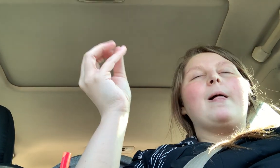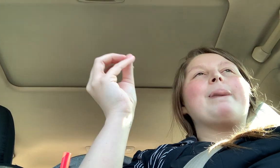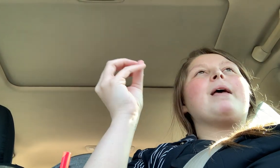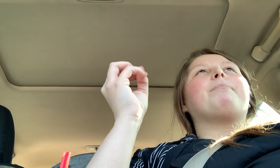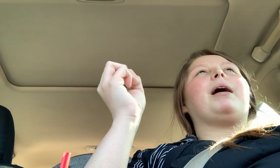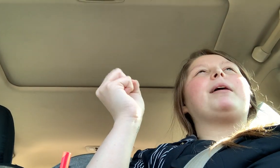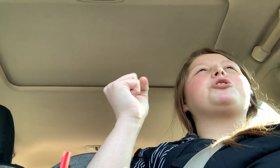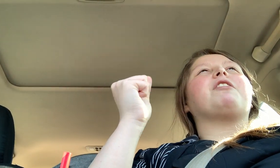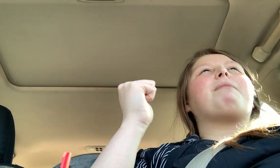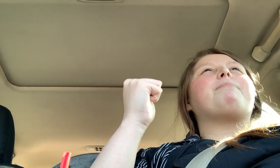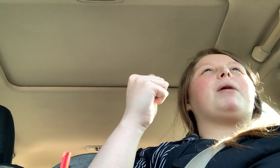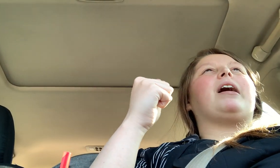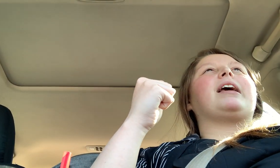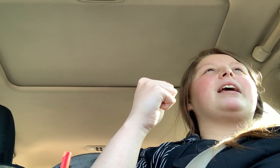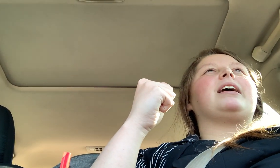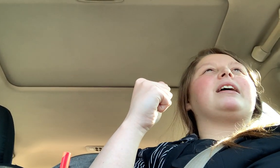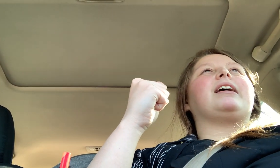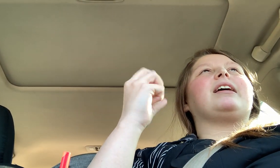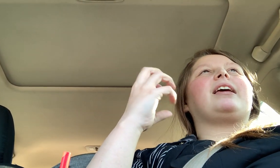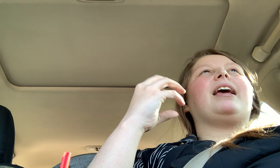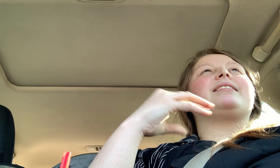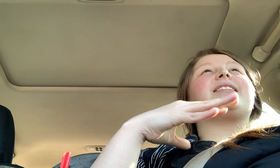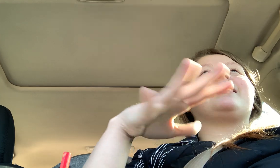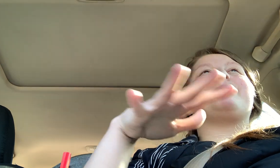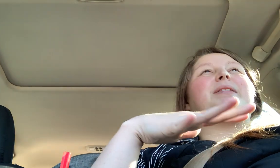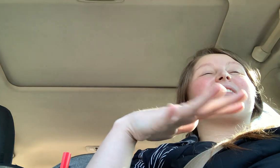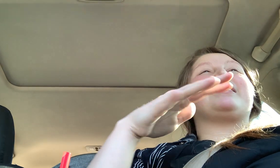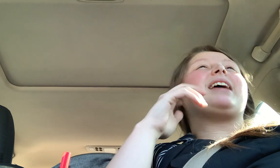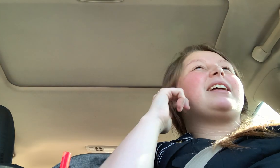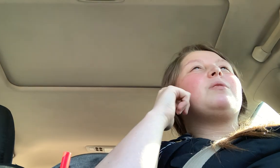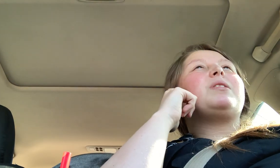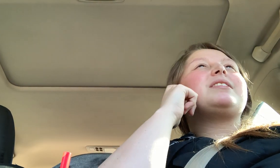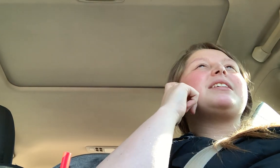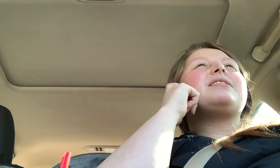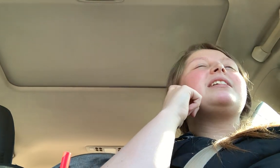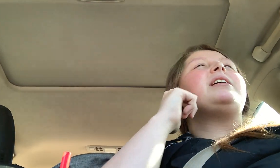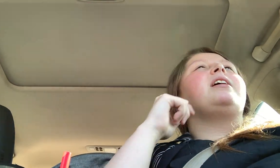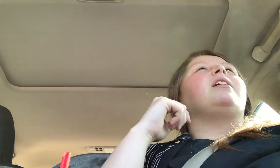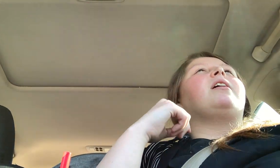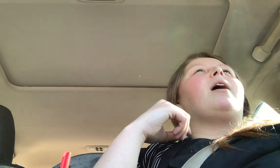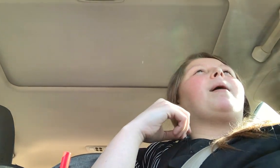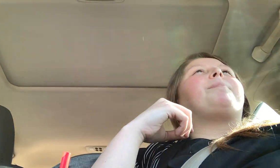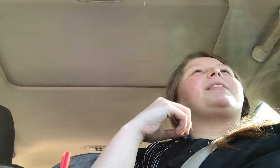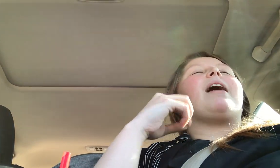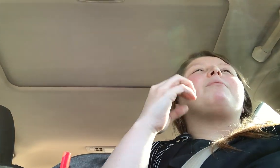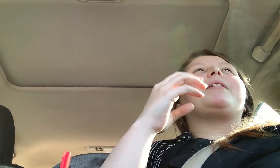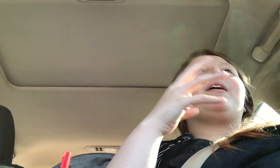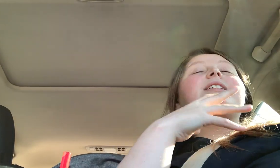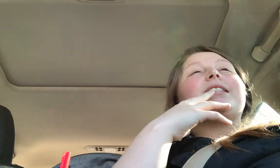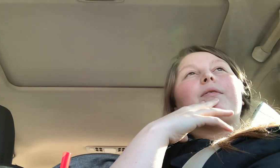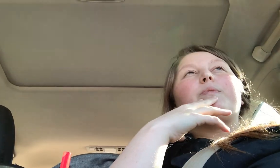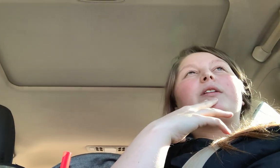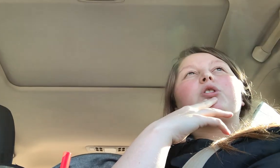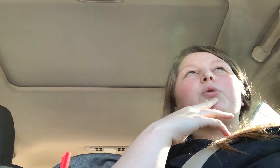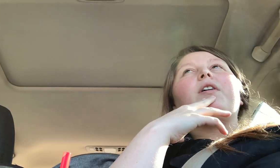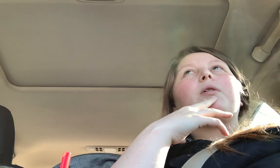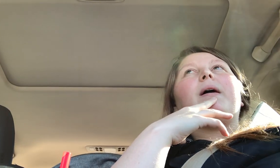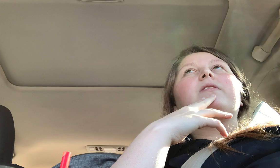but I'm not sure if my body can be sustained at 160, but that would be crazy because that would be 200 pounds